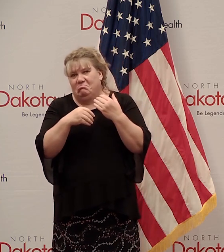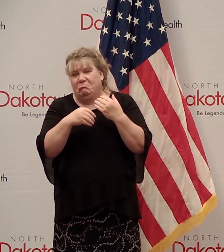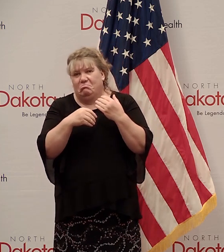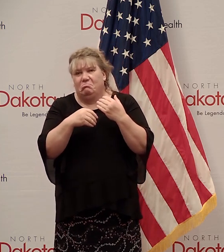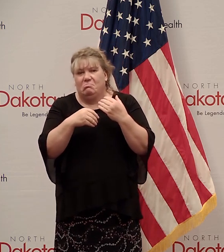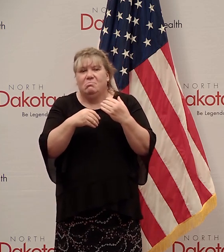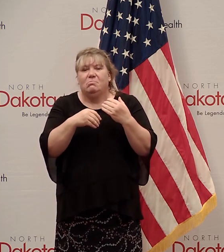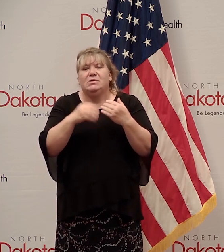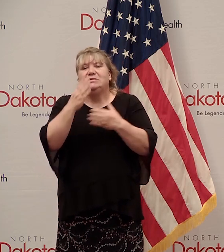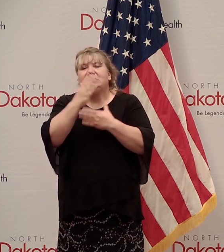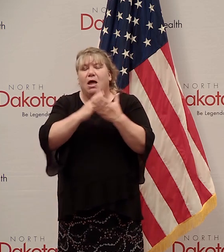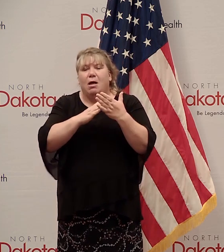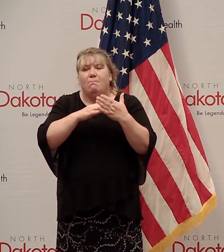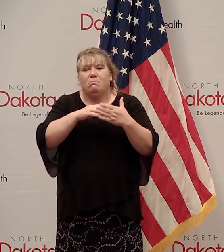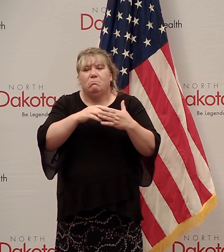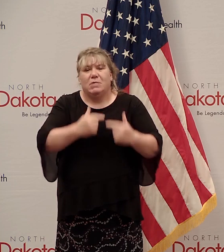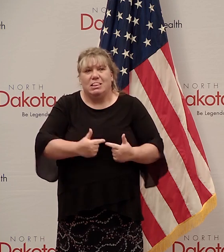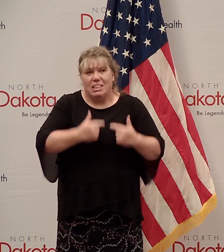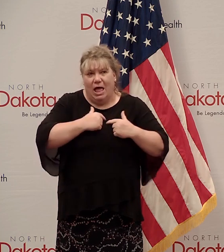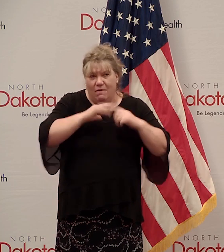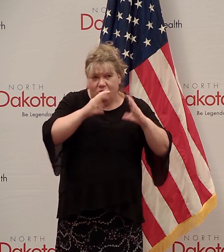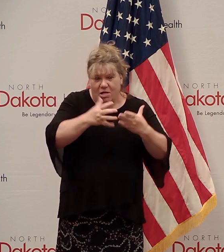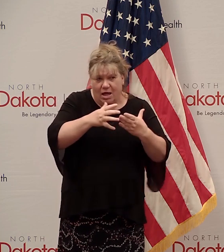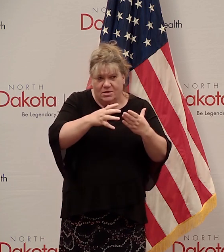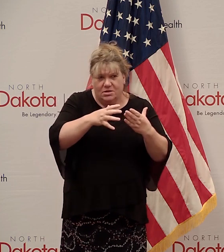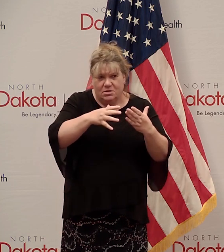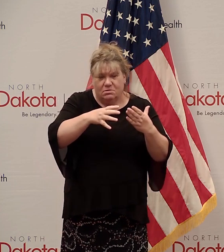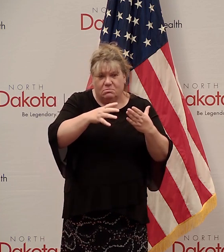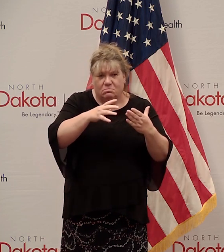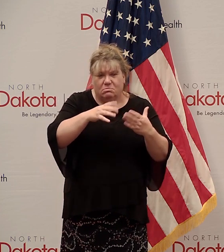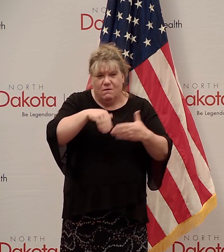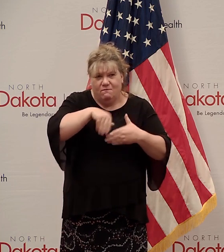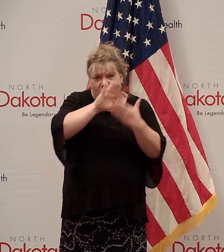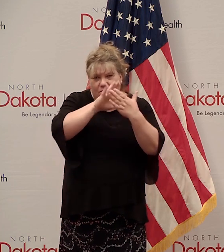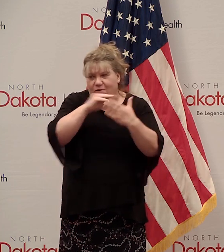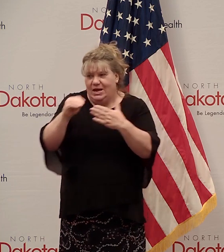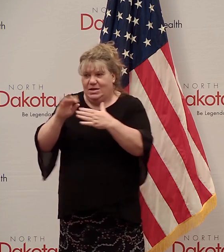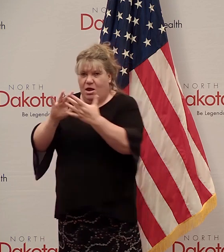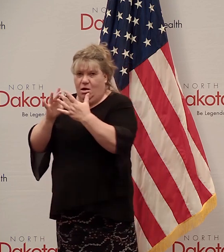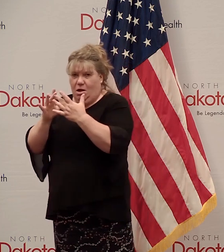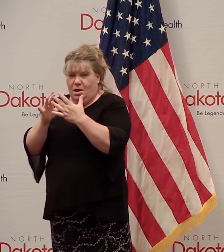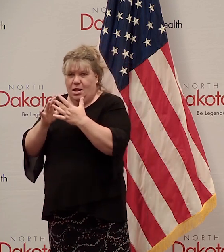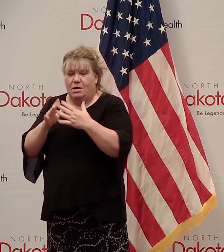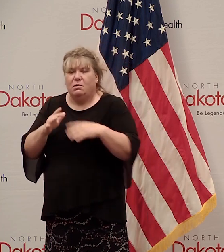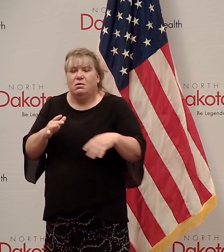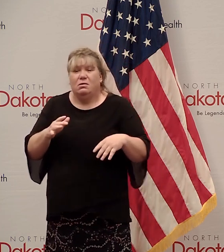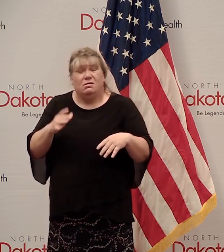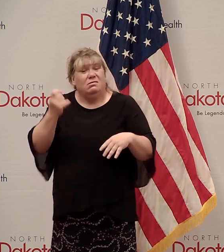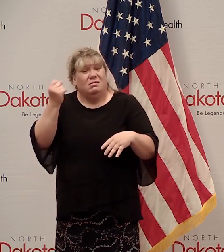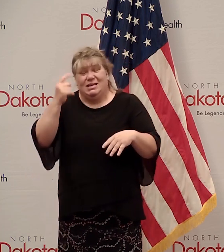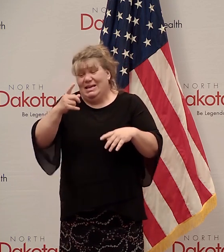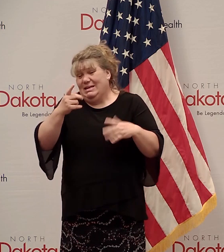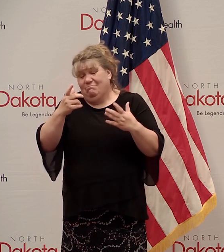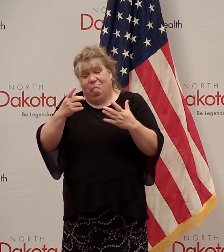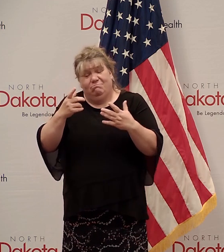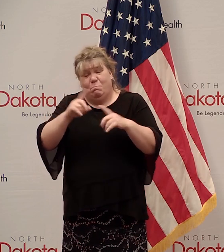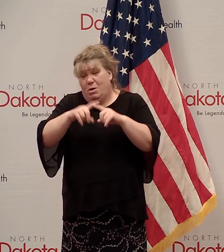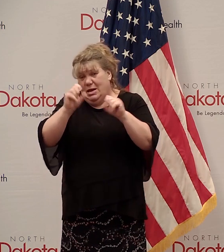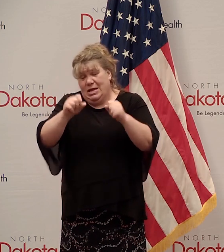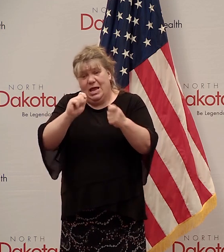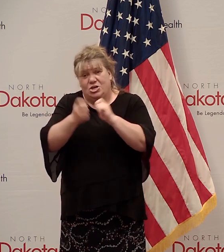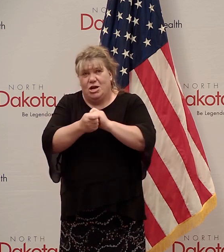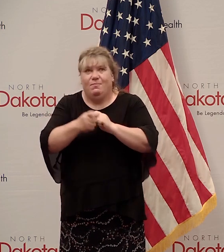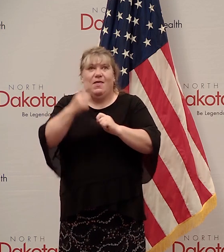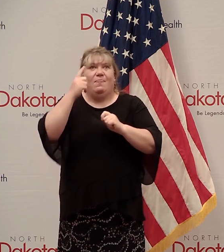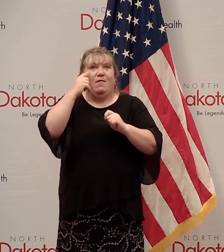mix of in person and online heading into next fall. And of course, that can all be subject to change. They thought they're going to do